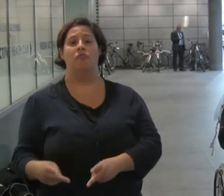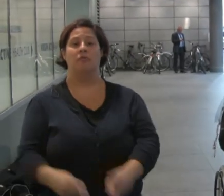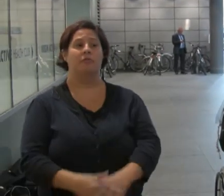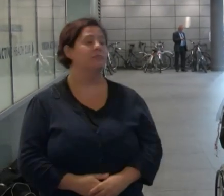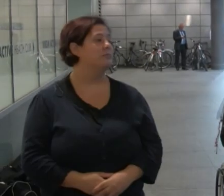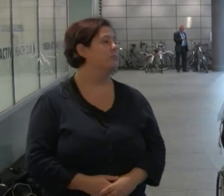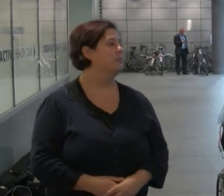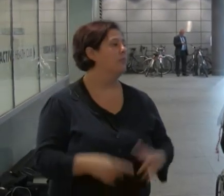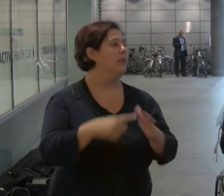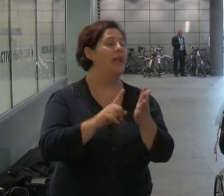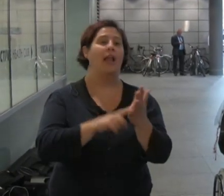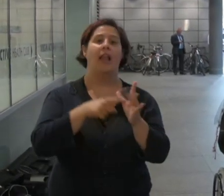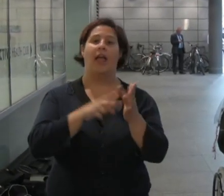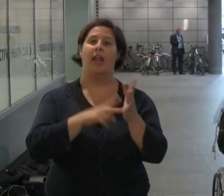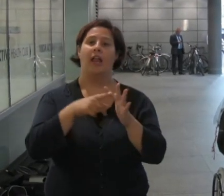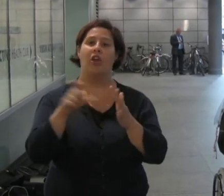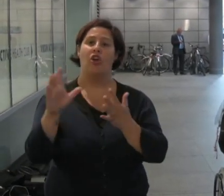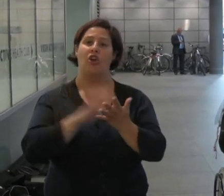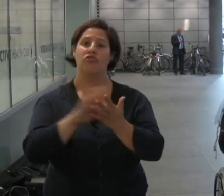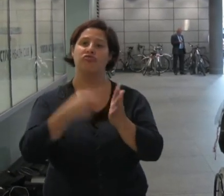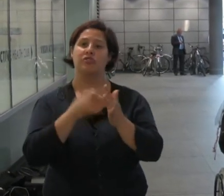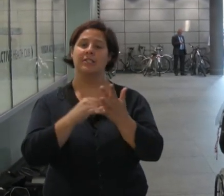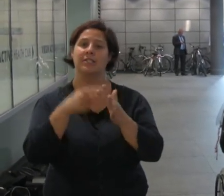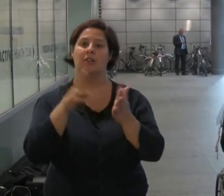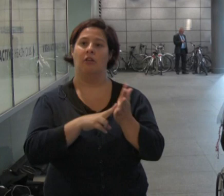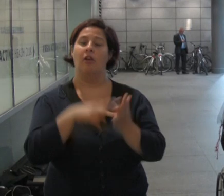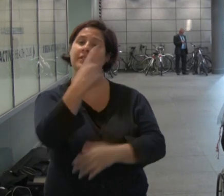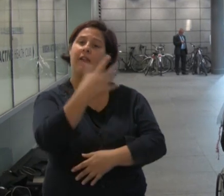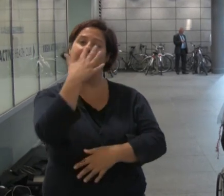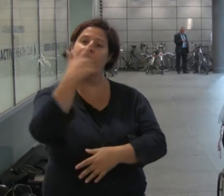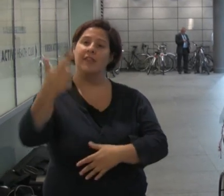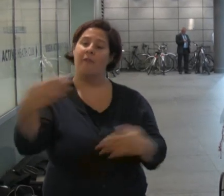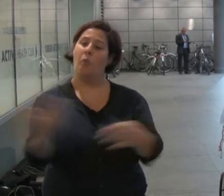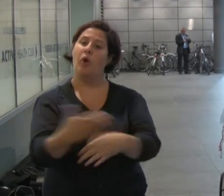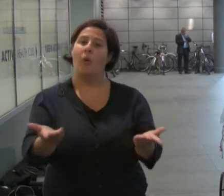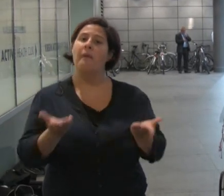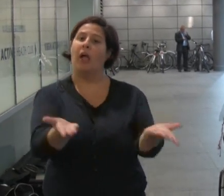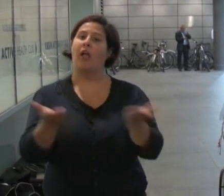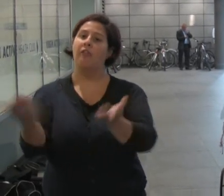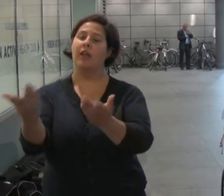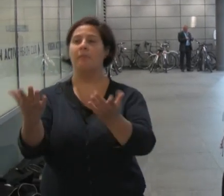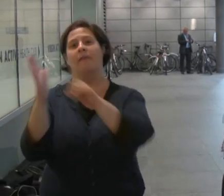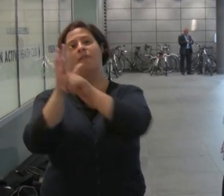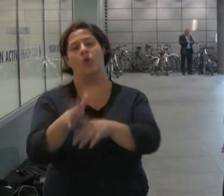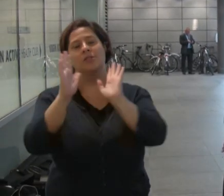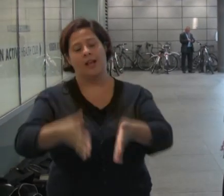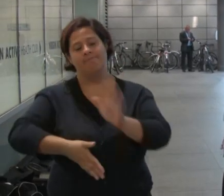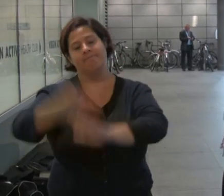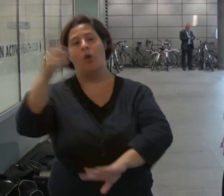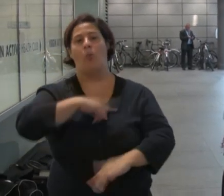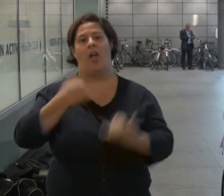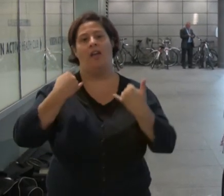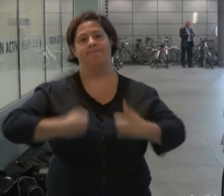Elaine Christian was 57 and had worked in a bakery but was forced to leave work because of aspiring health problems.